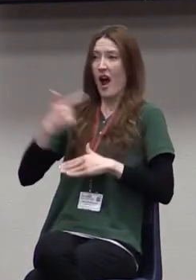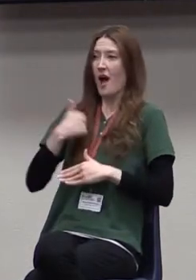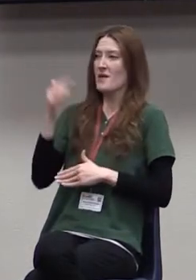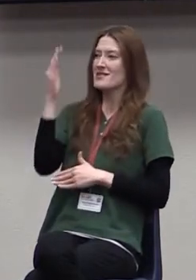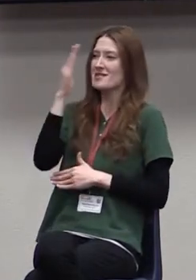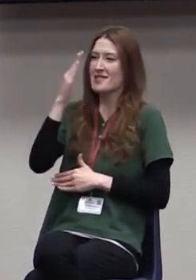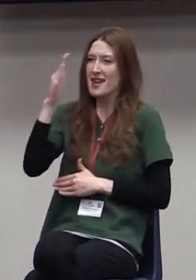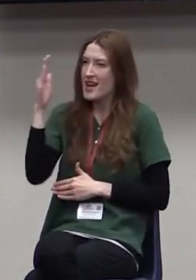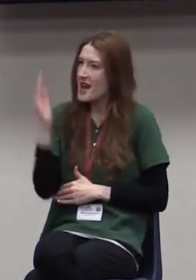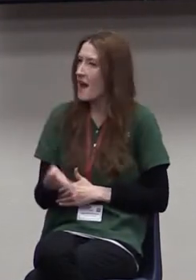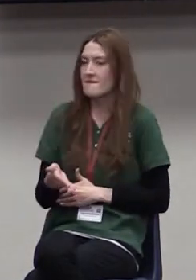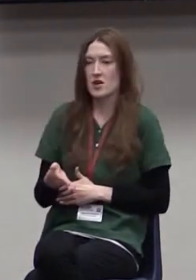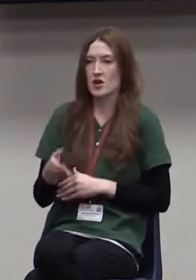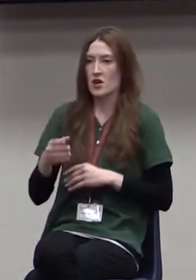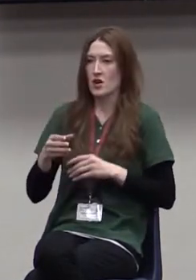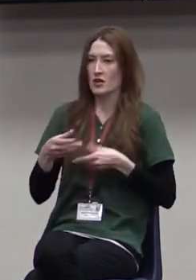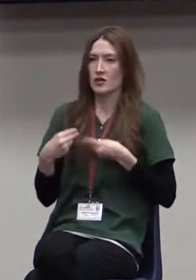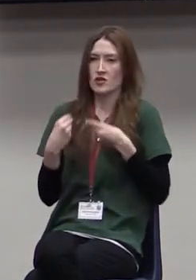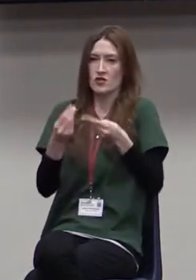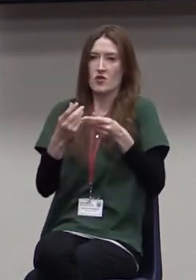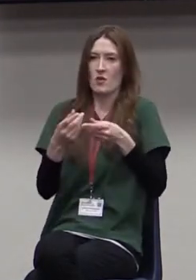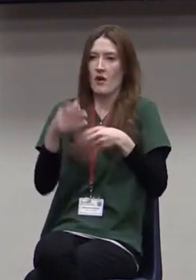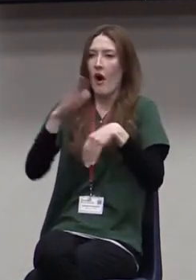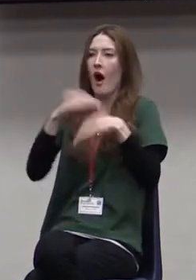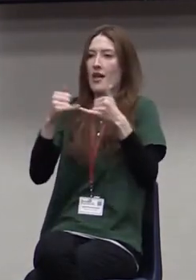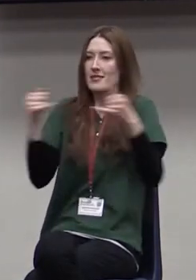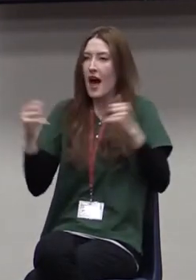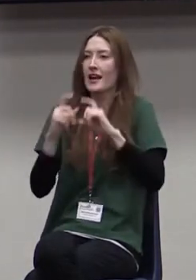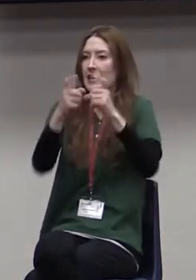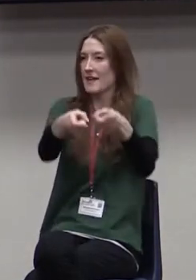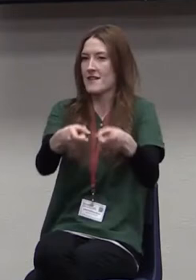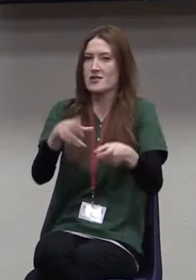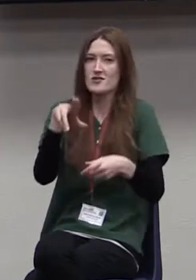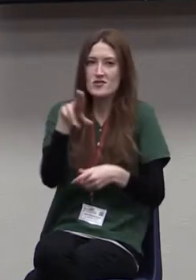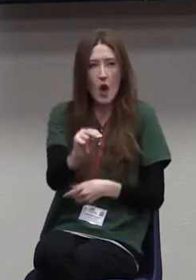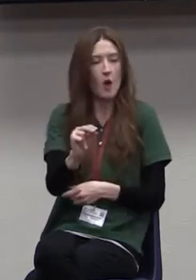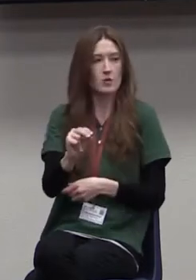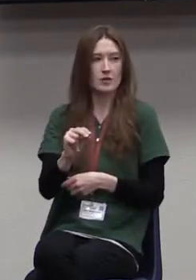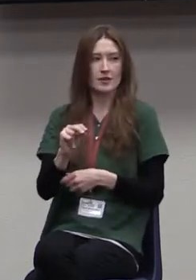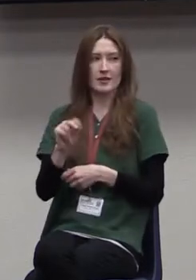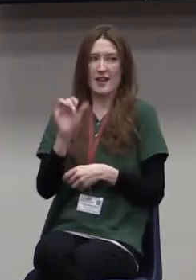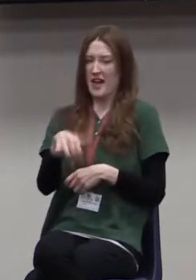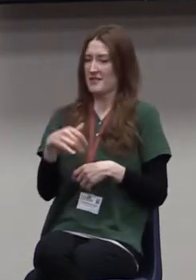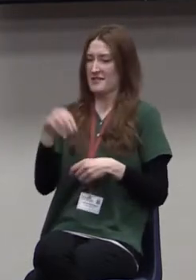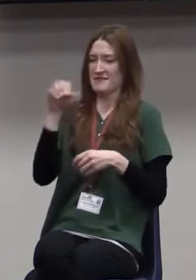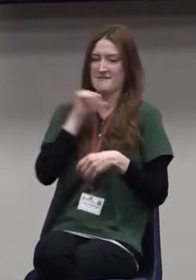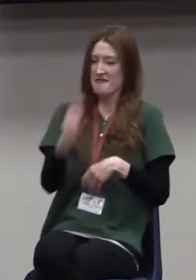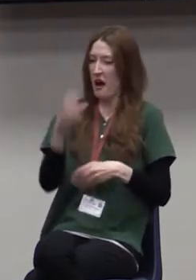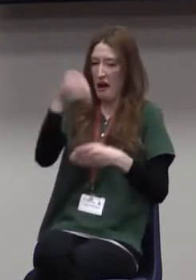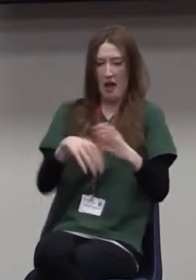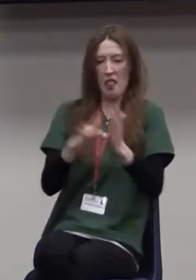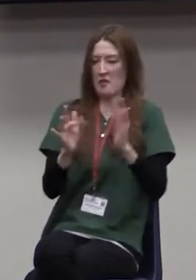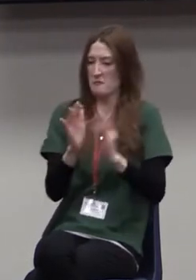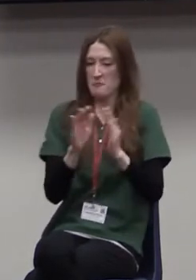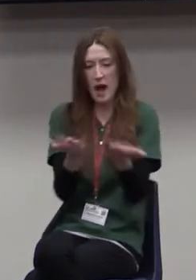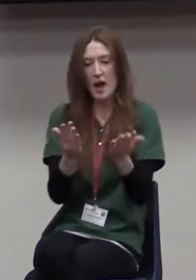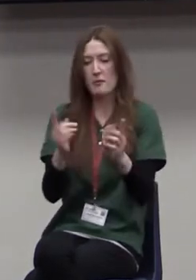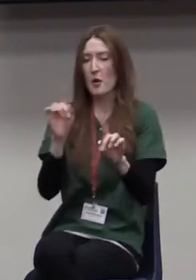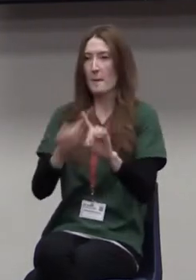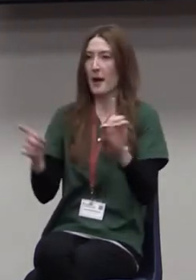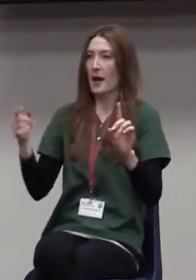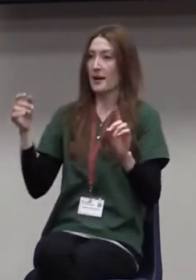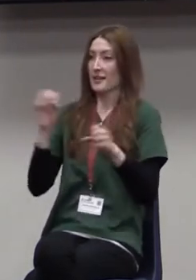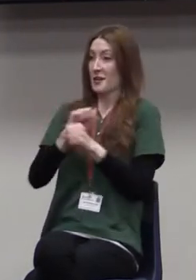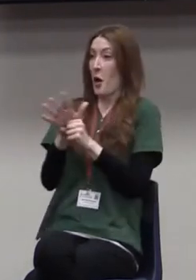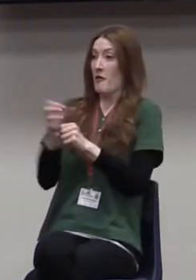Never. Unbiblical. You've got to put the money in the plate. COVID hits. Man, get something online. We need people to be able to give.